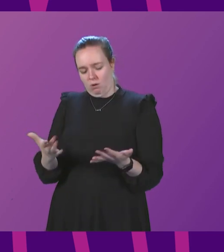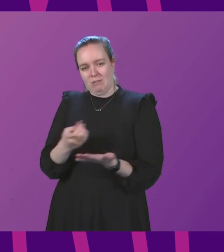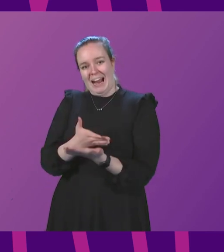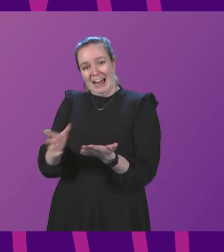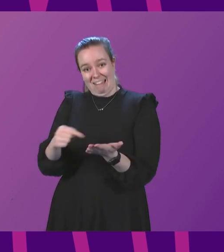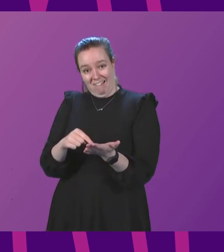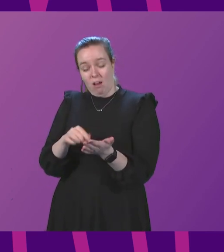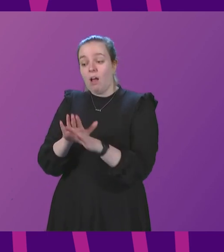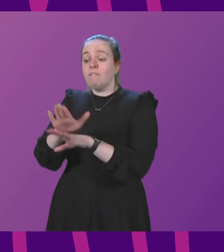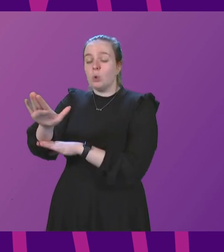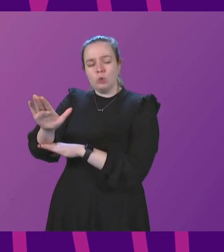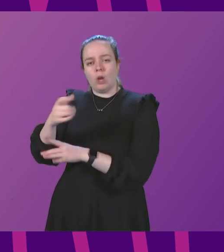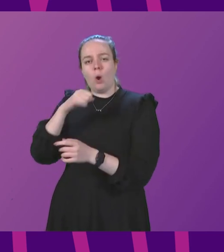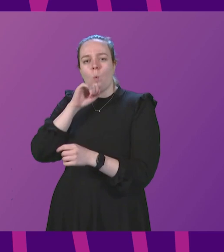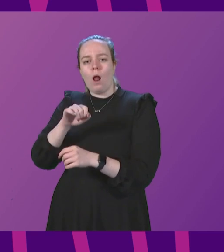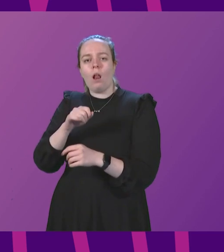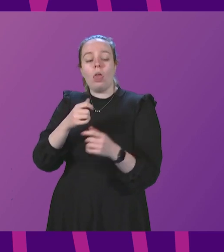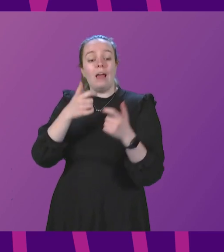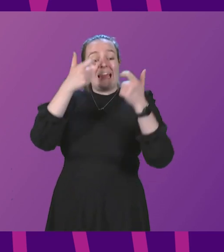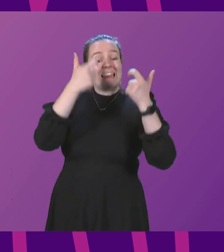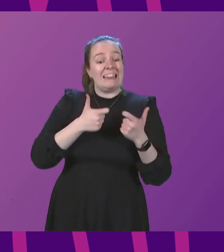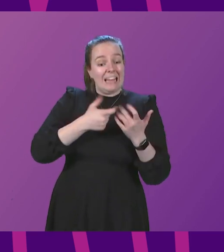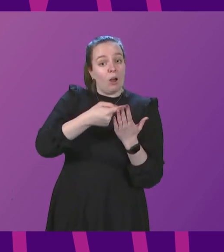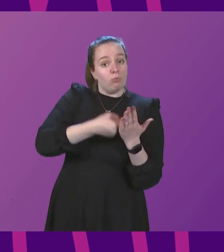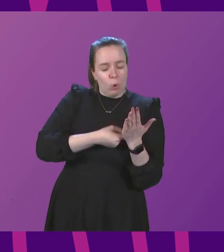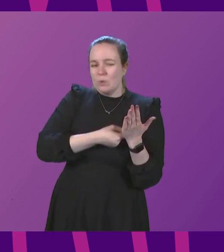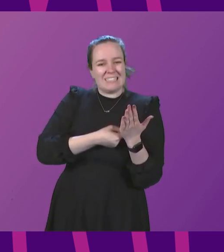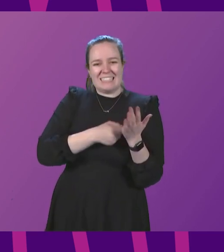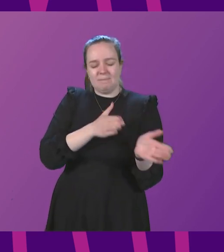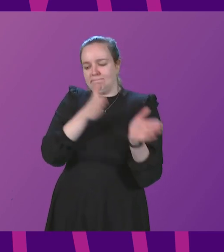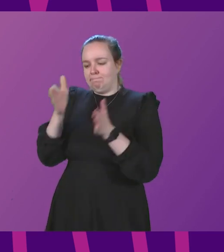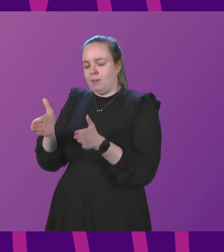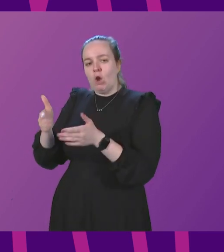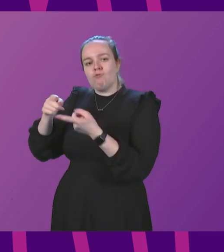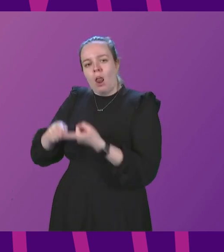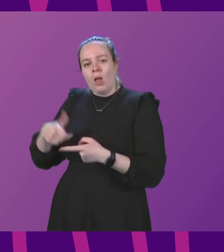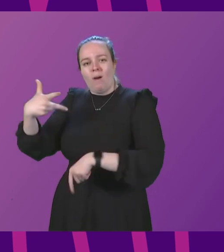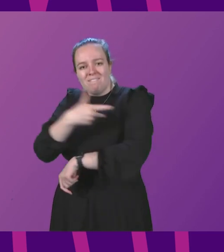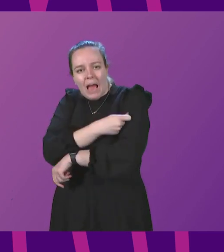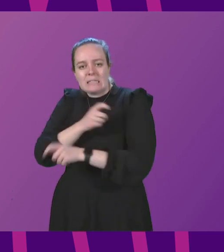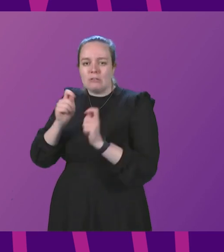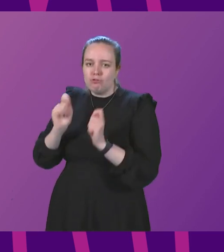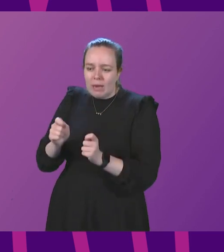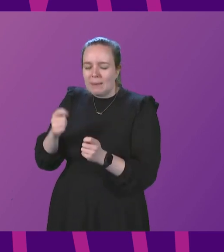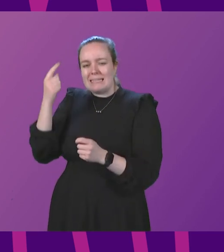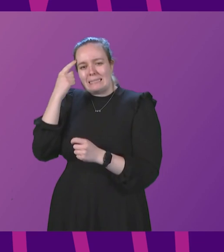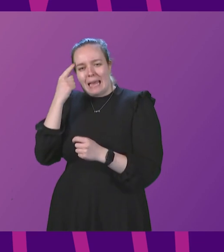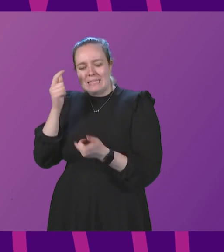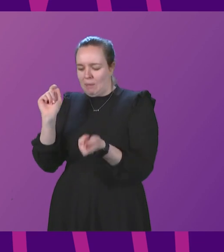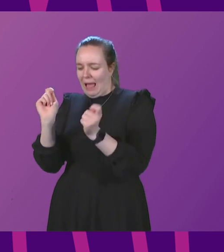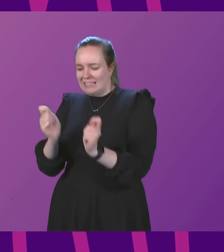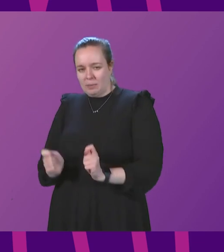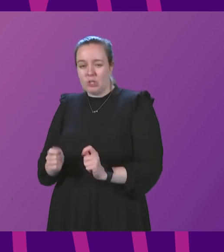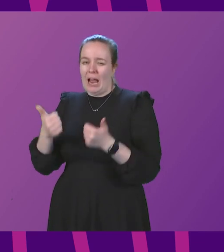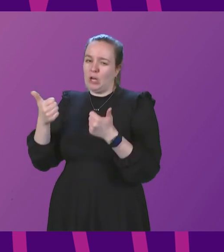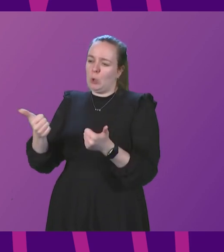future we will seek to rely much less on legally imposed measures and more on vaccines, treatments and sensible adaptations and